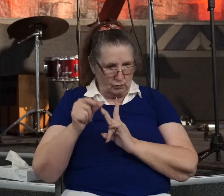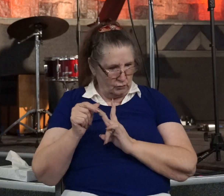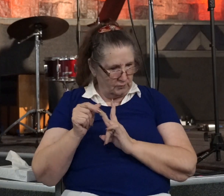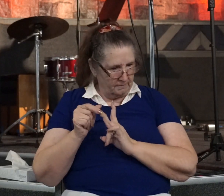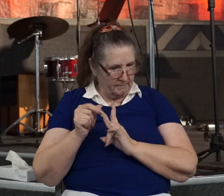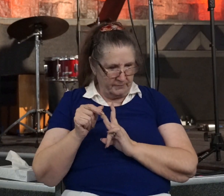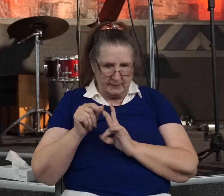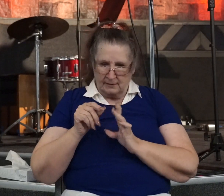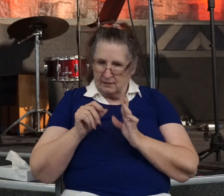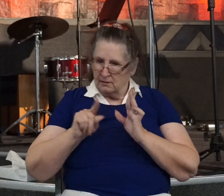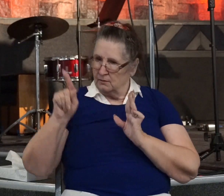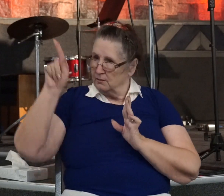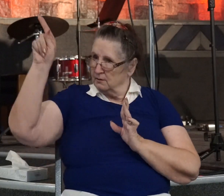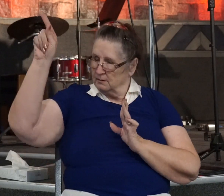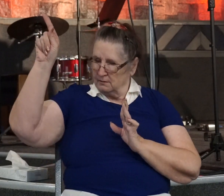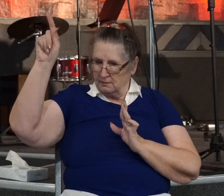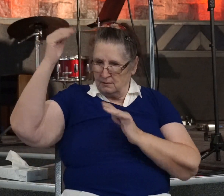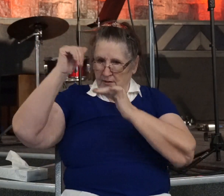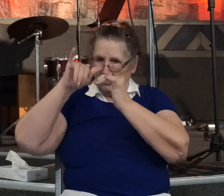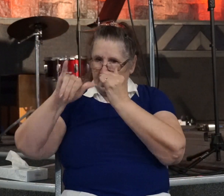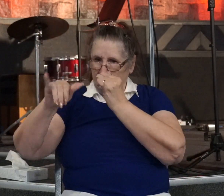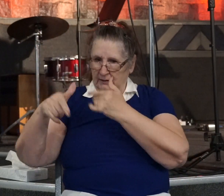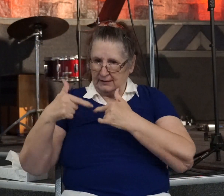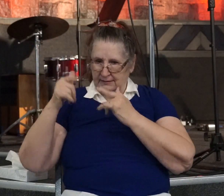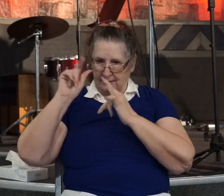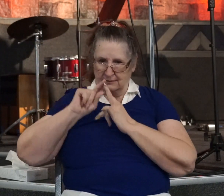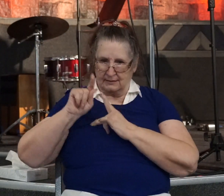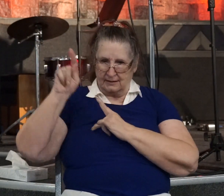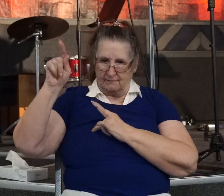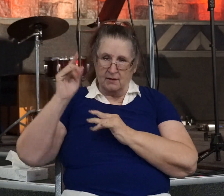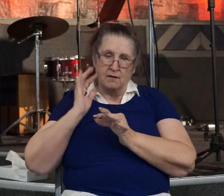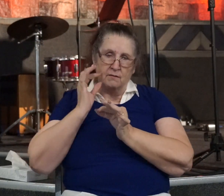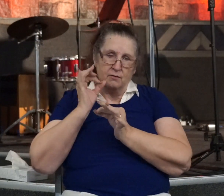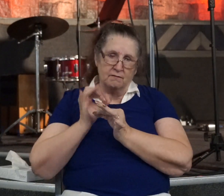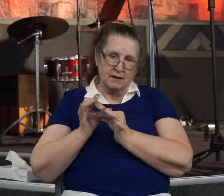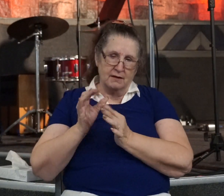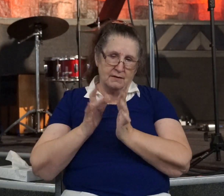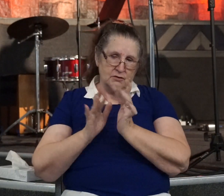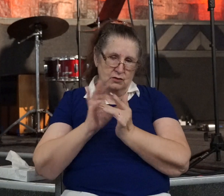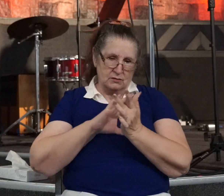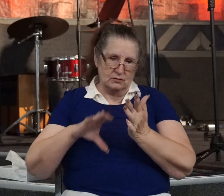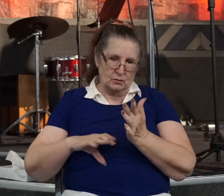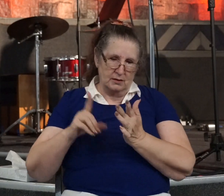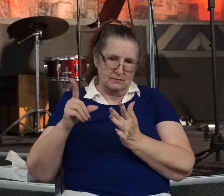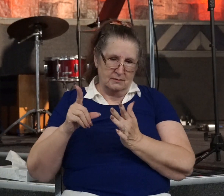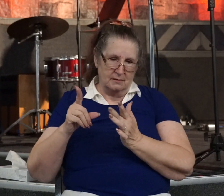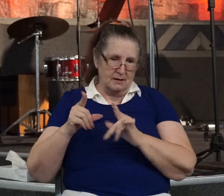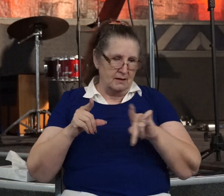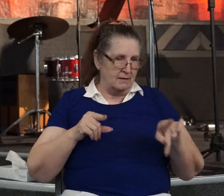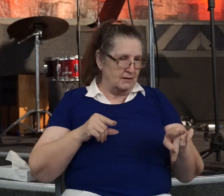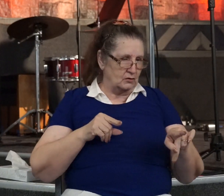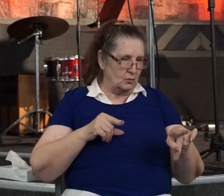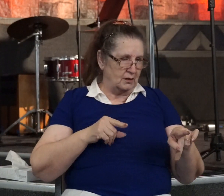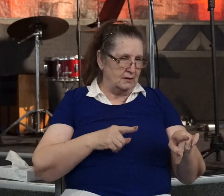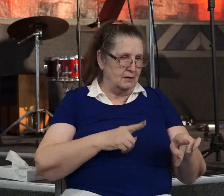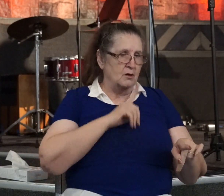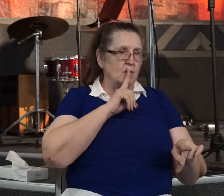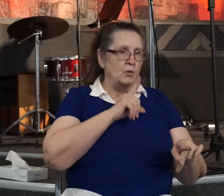And one way leads to everlasting life through faith in Jesus Christ. And the one leads to a very real place called hell